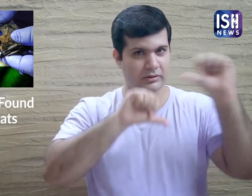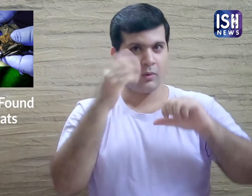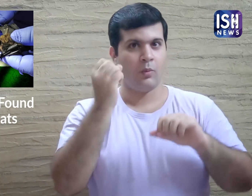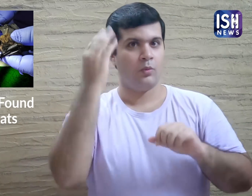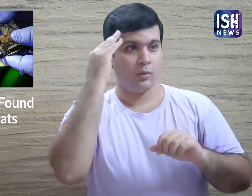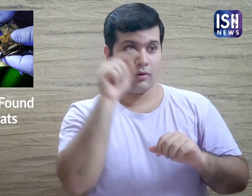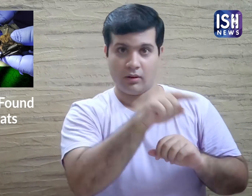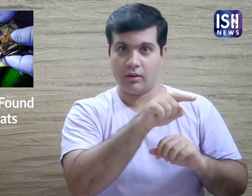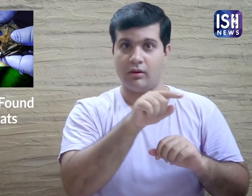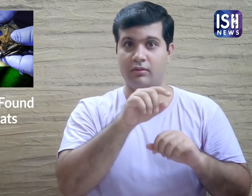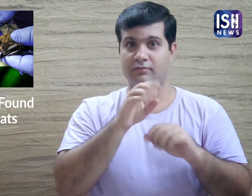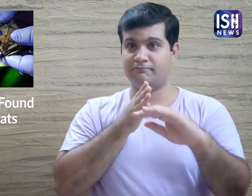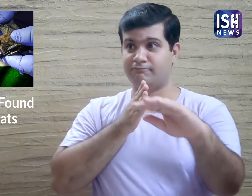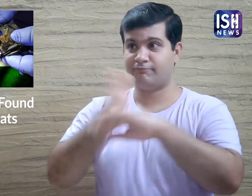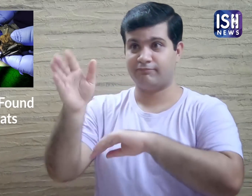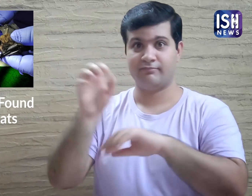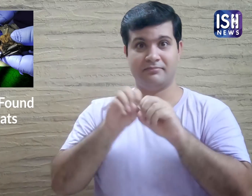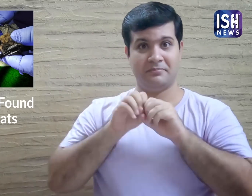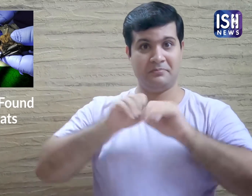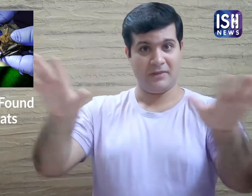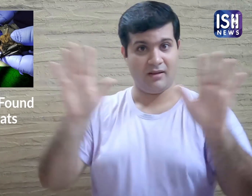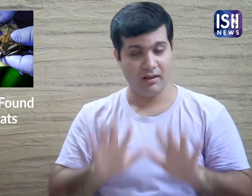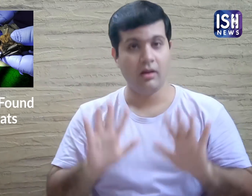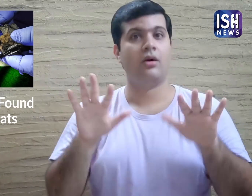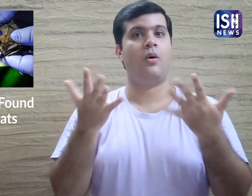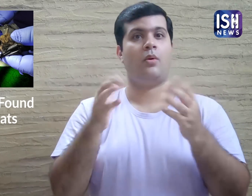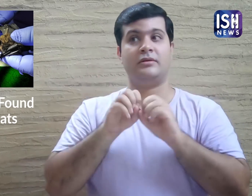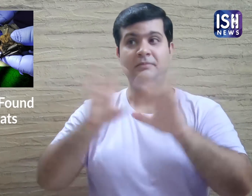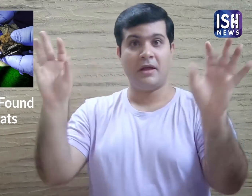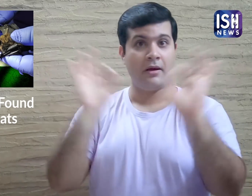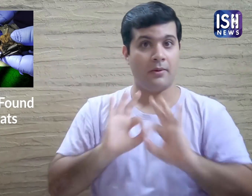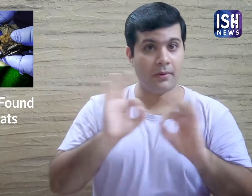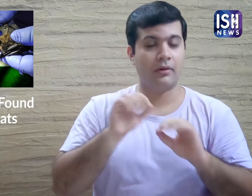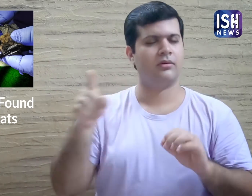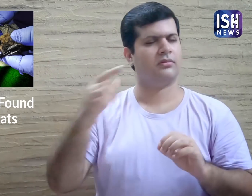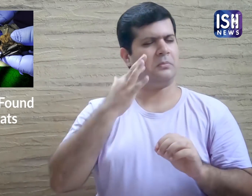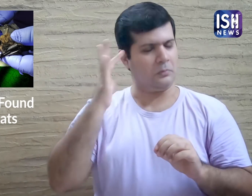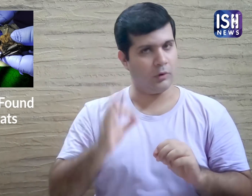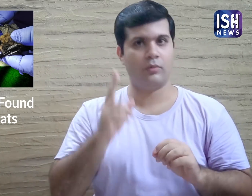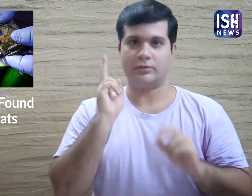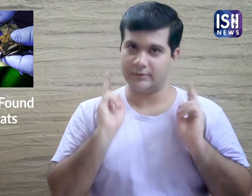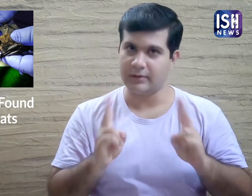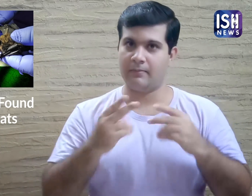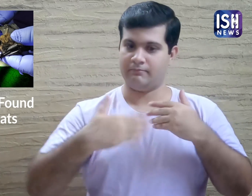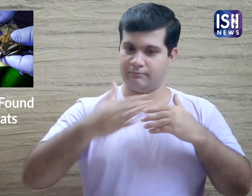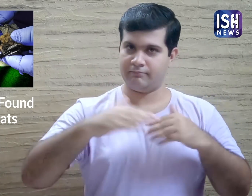This research is important to find out whether or not these viruses can infect humans.